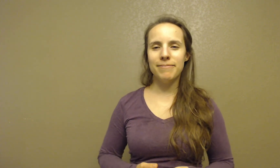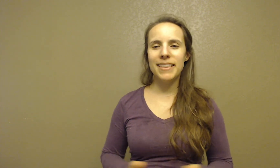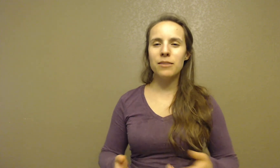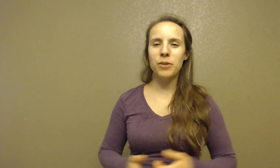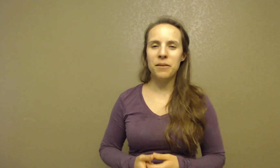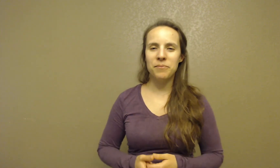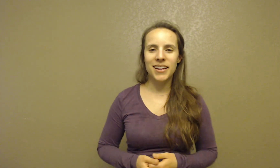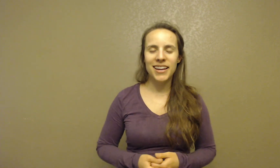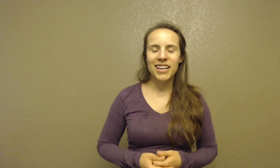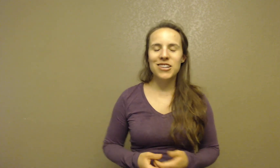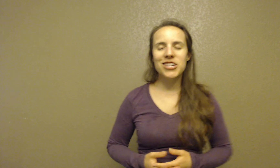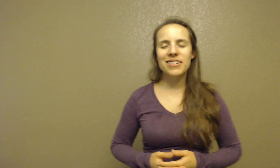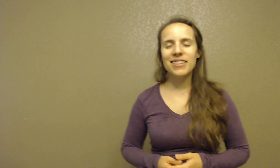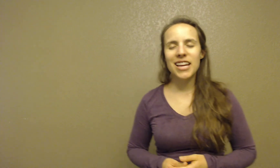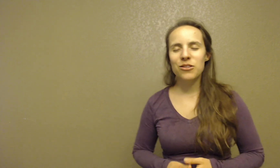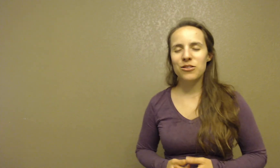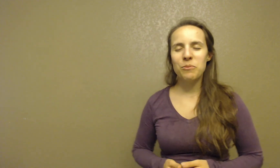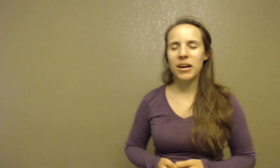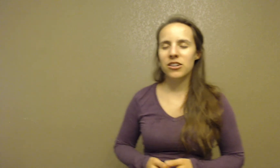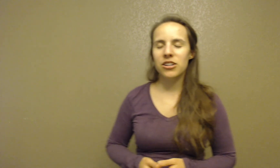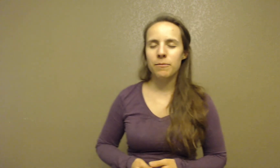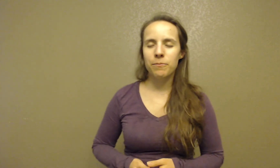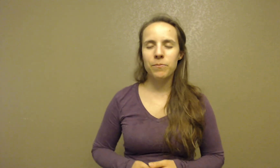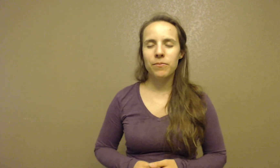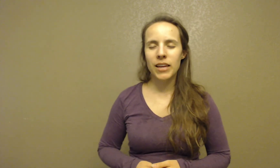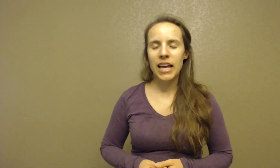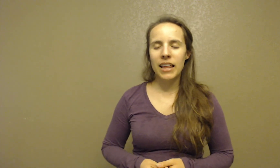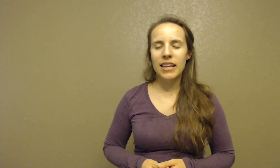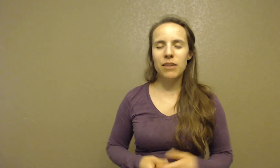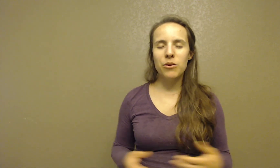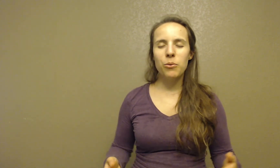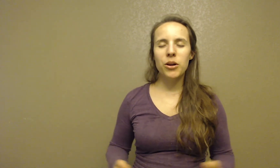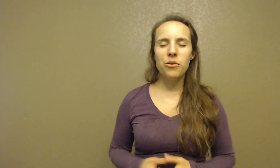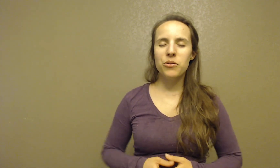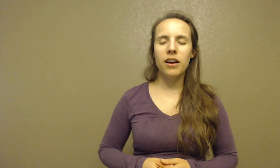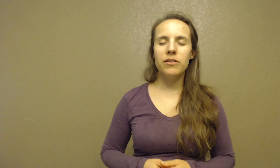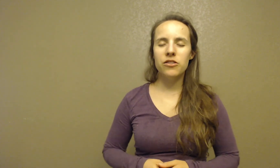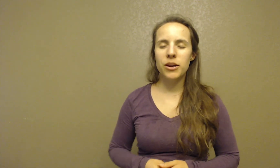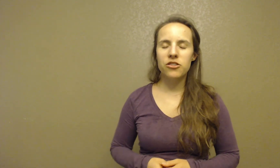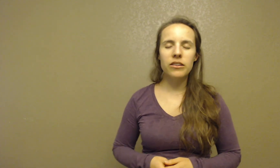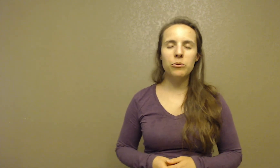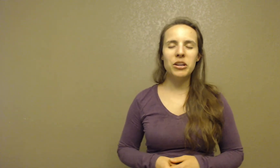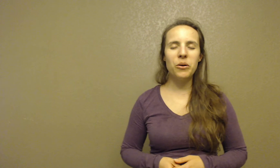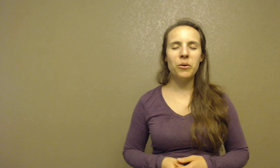Let's pray. Dear Jesus, thank you so much that even though we go through tough situations, we know